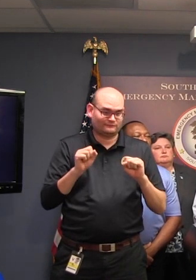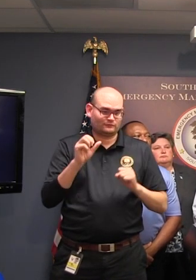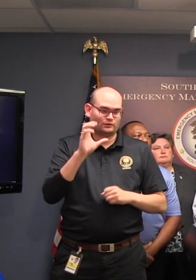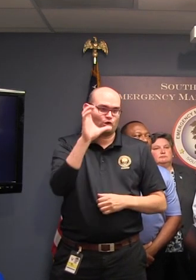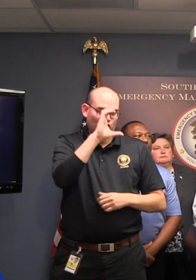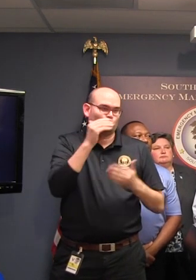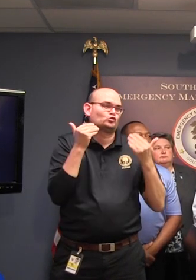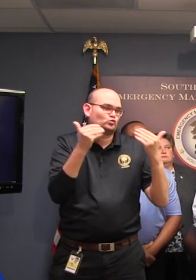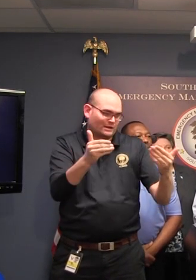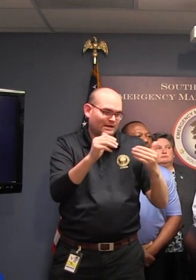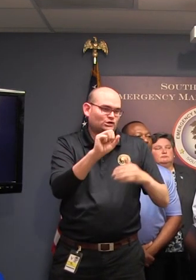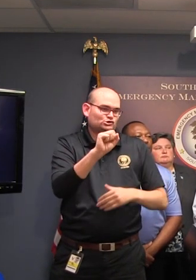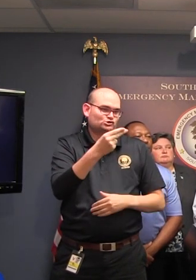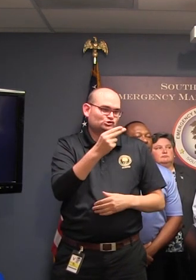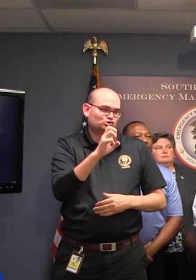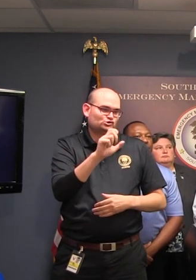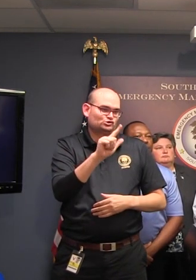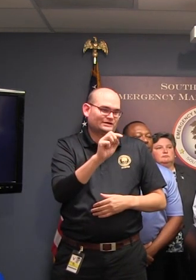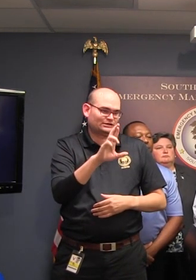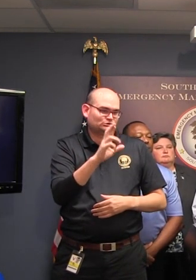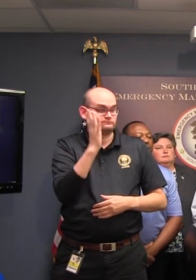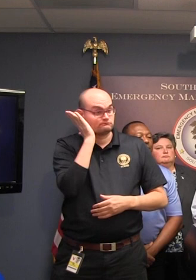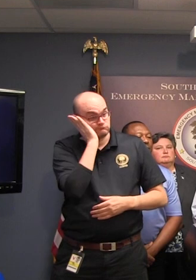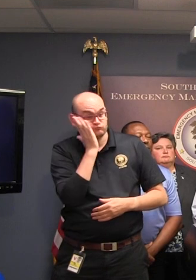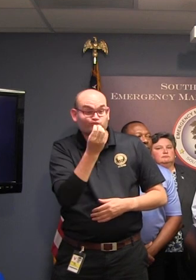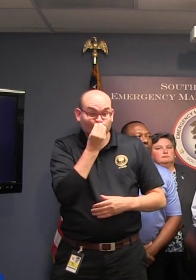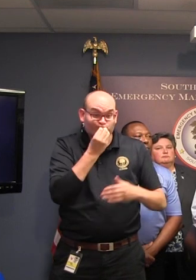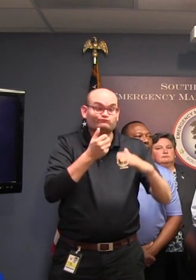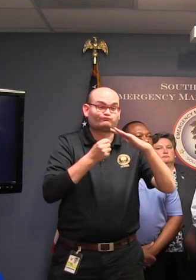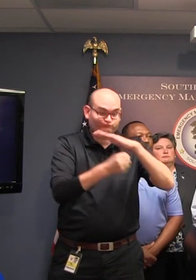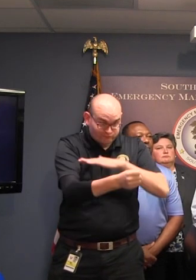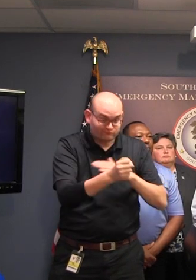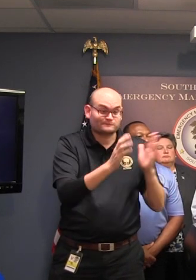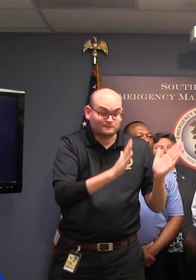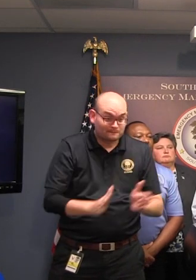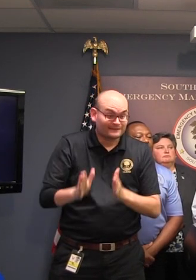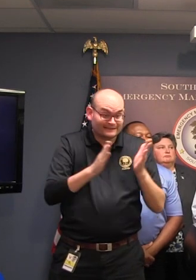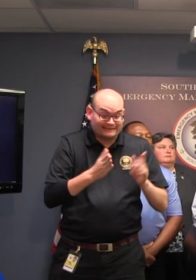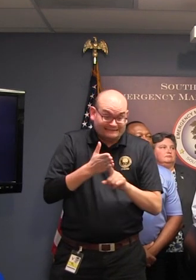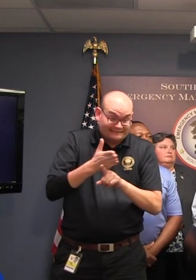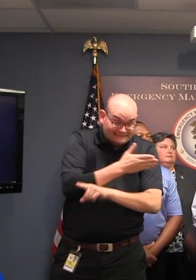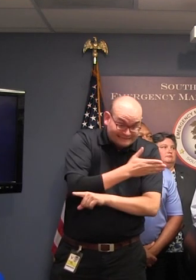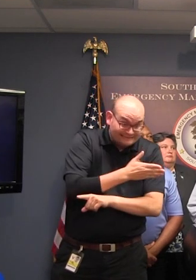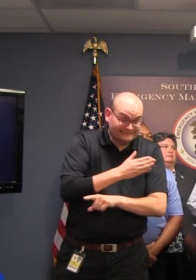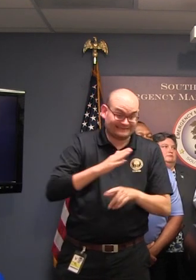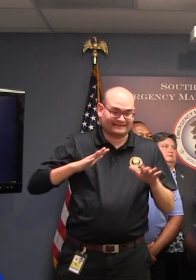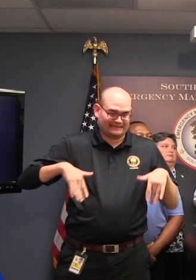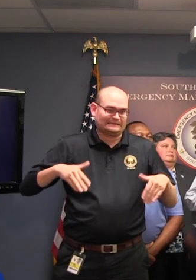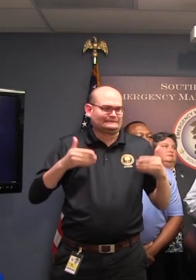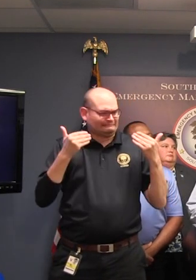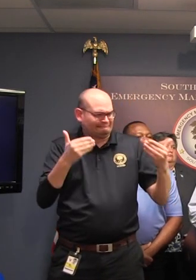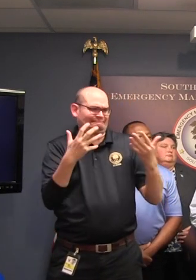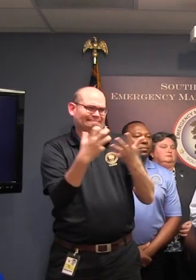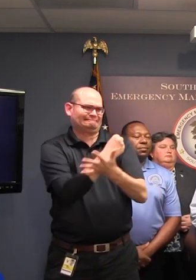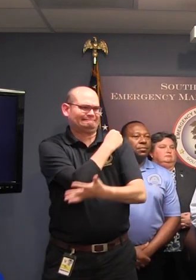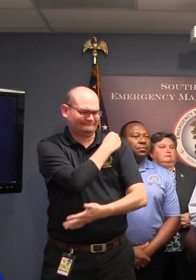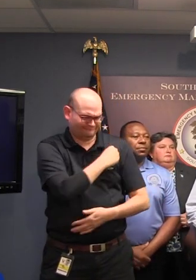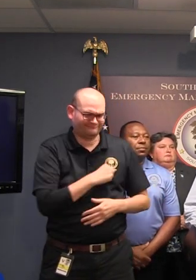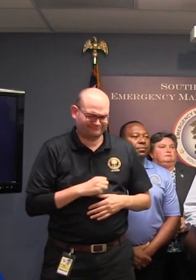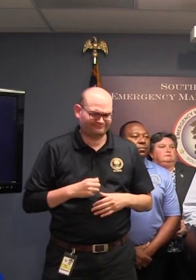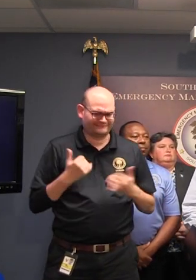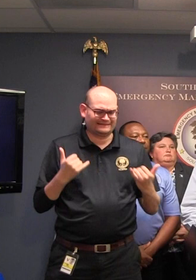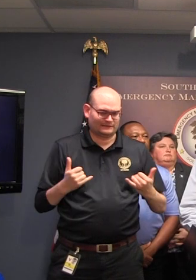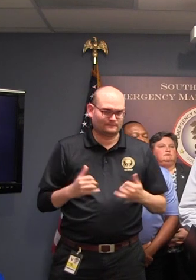always plan ahead, and now is the time to plan if you have not already done so. So, the